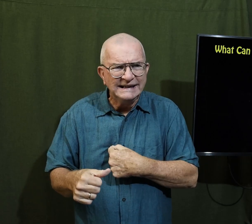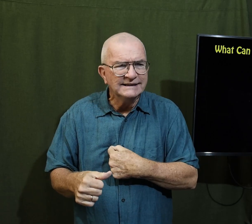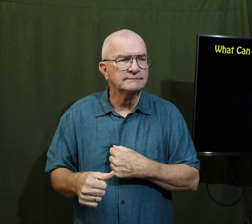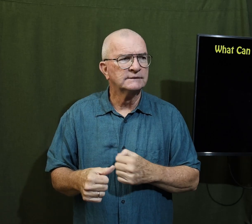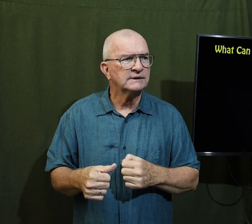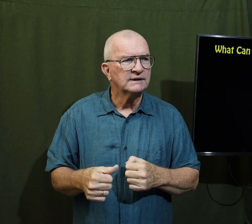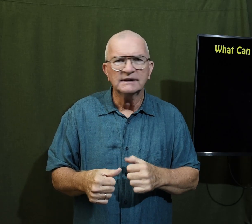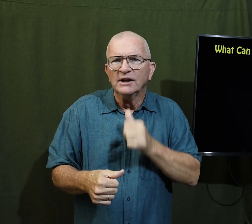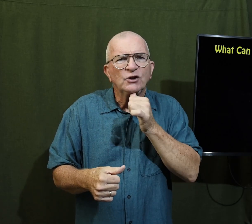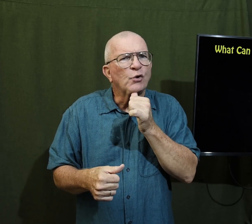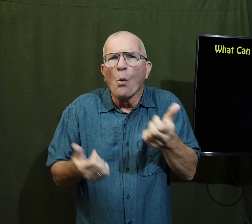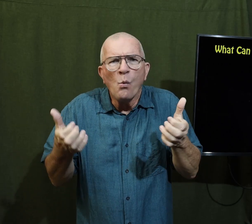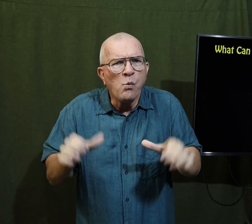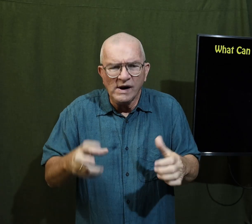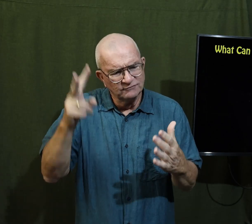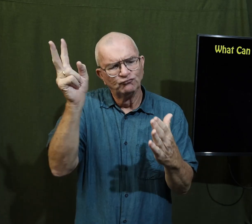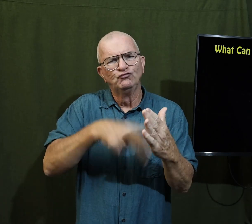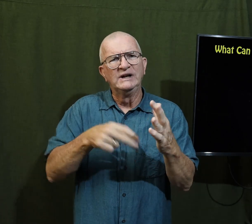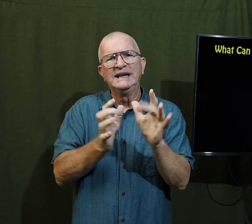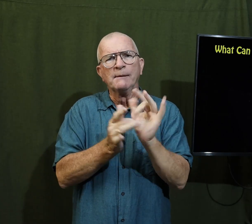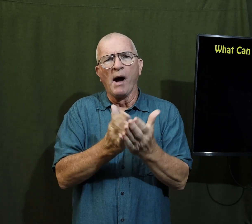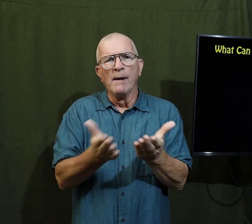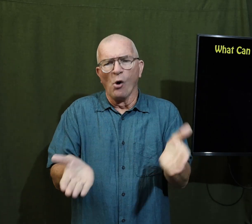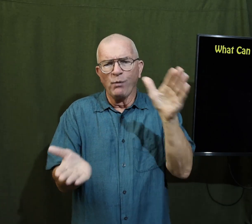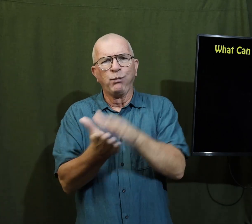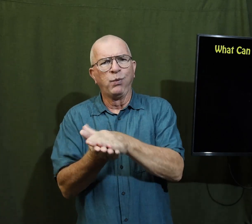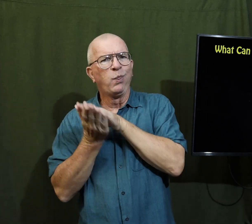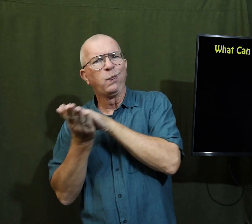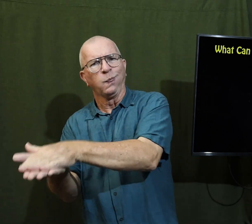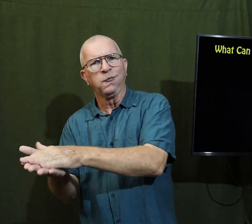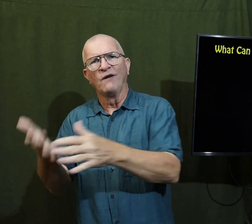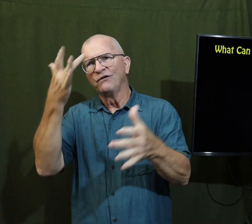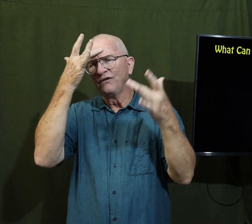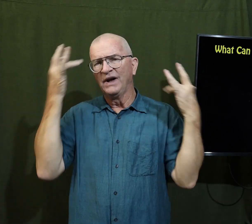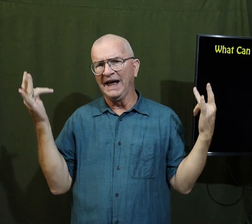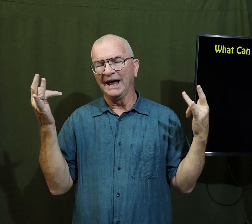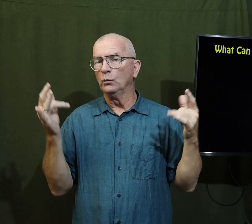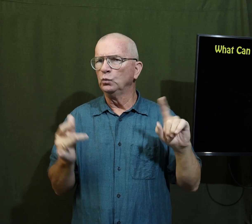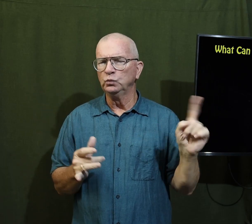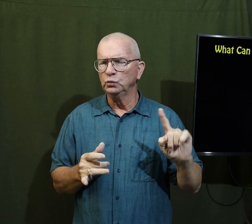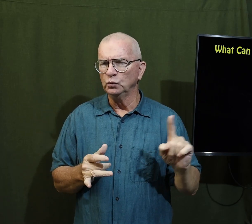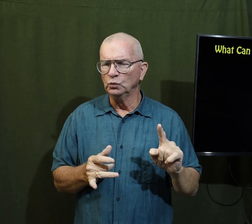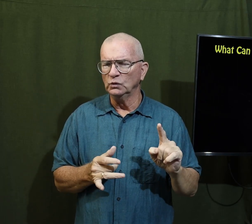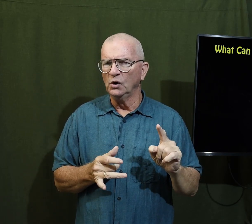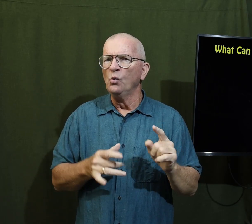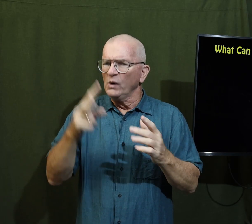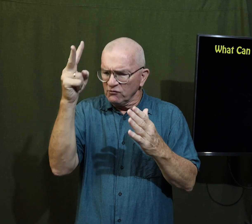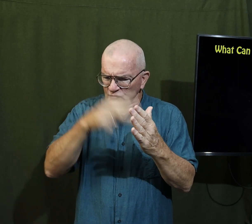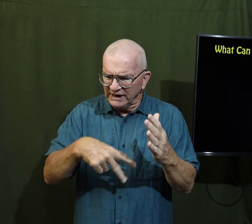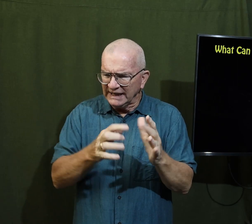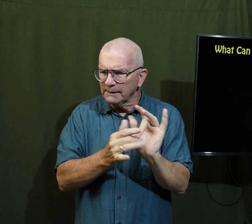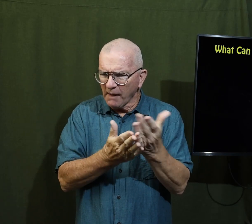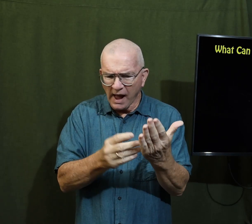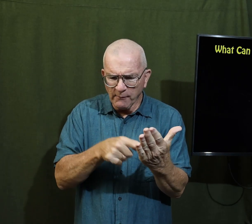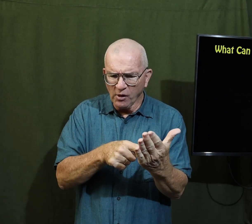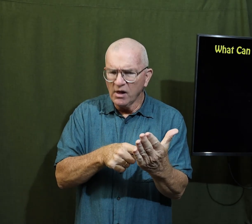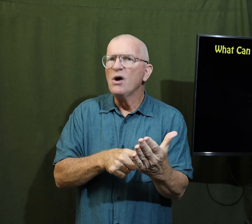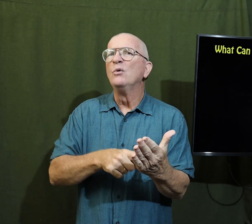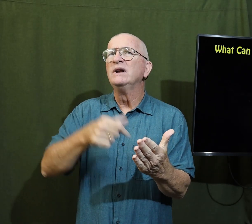remember we we don't want to read the Bible close it and forget what we just read no we want to read the Bible